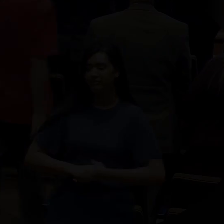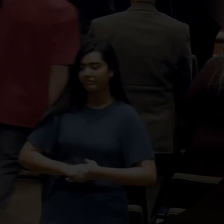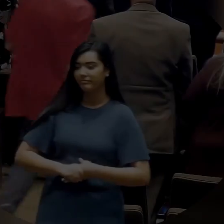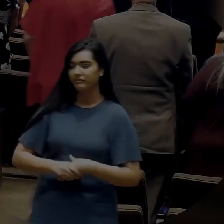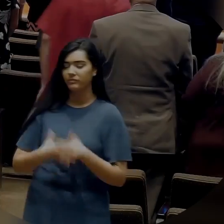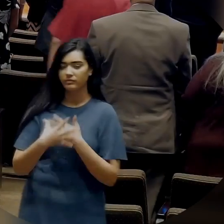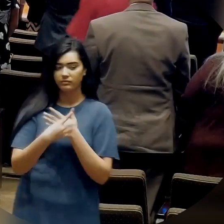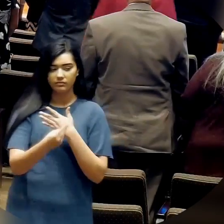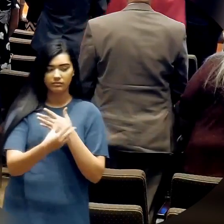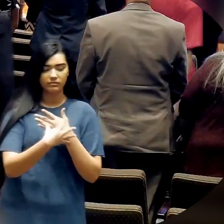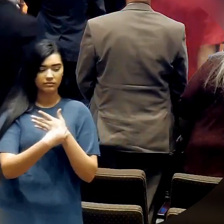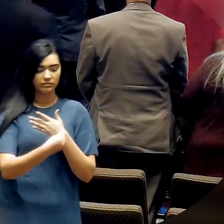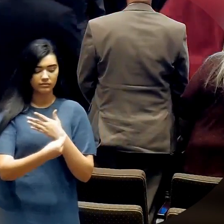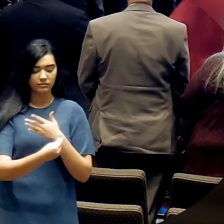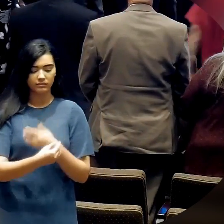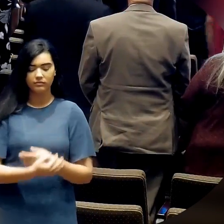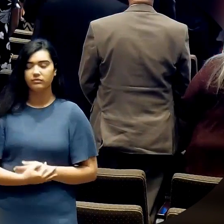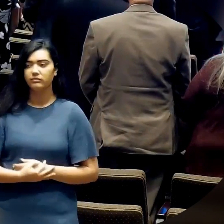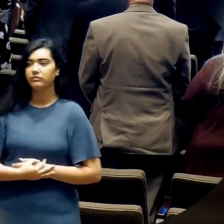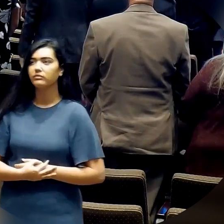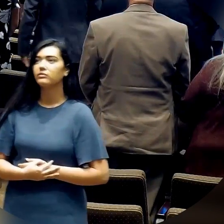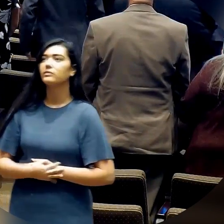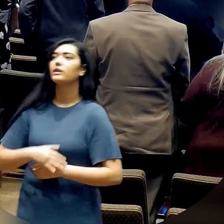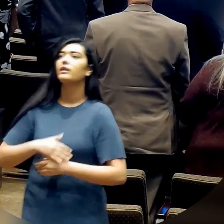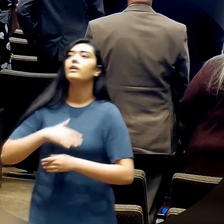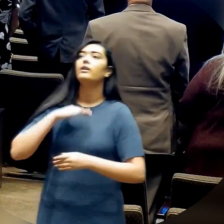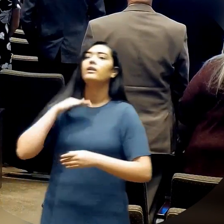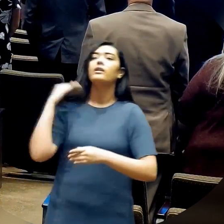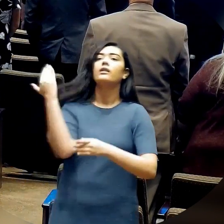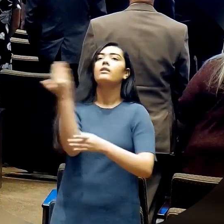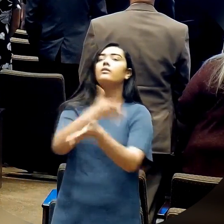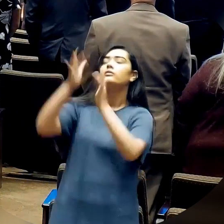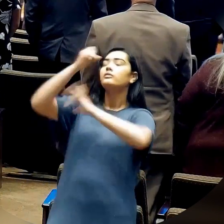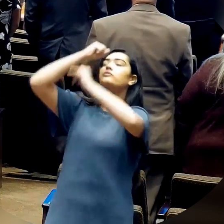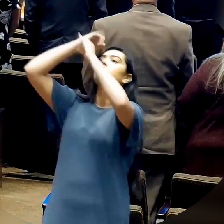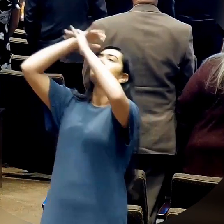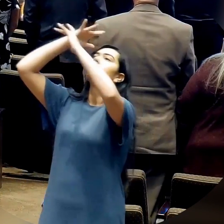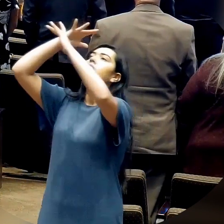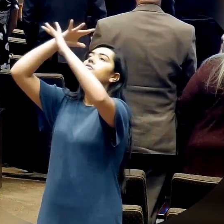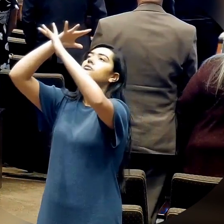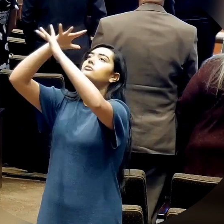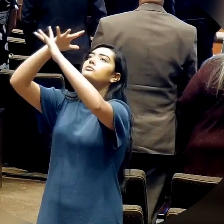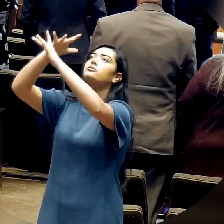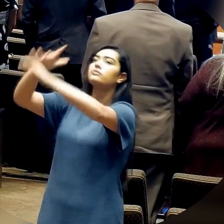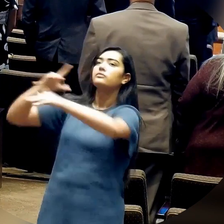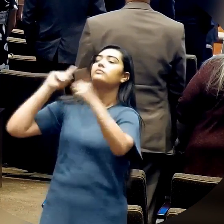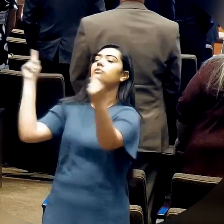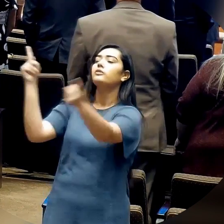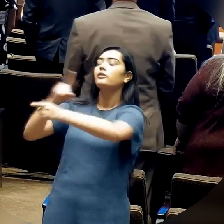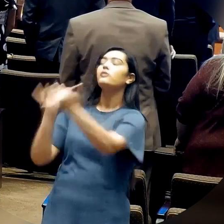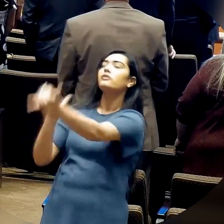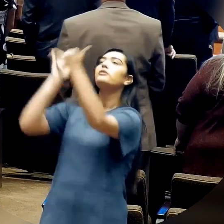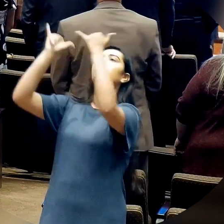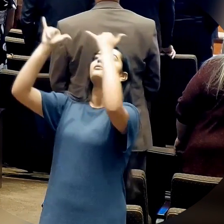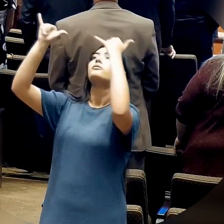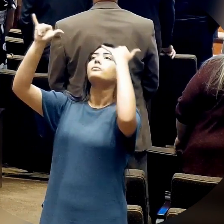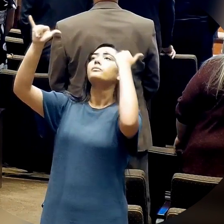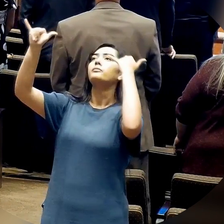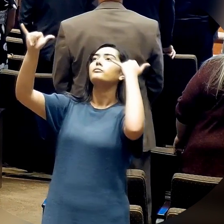Our Father, everlasting, the all-creating one,